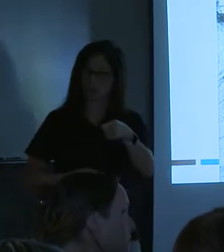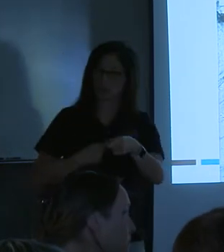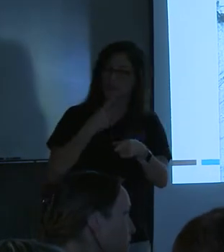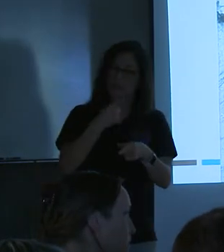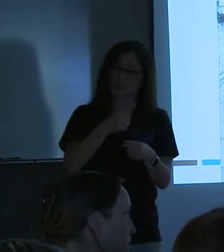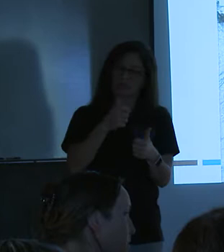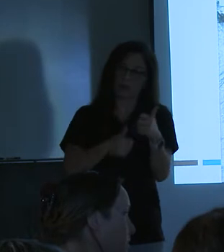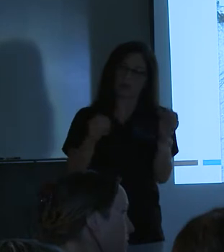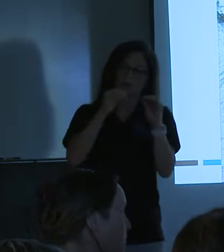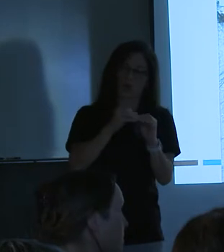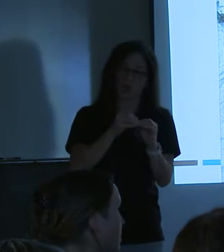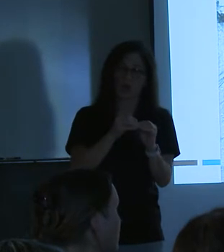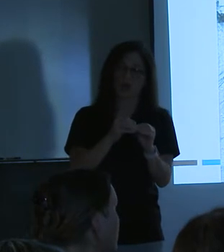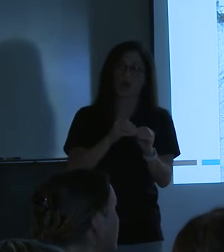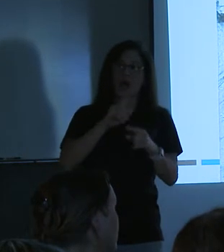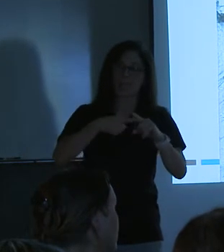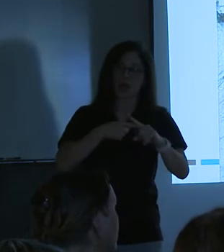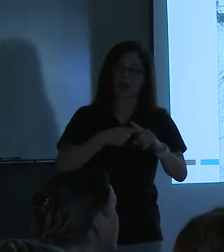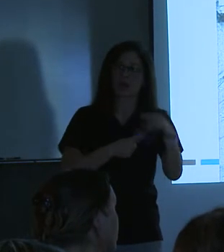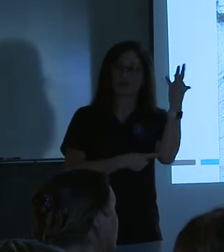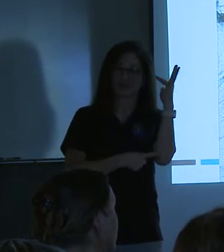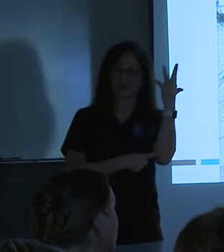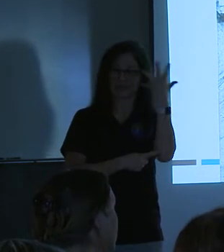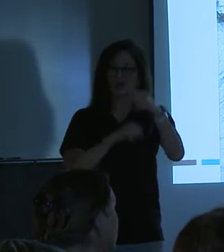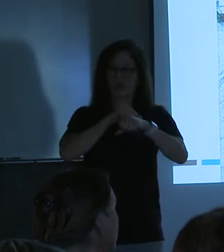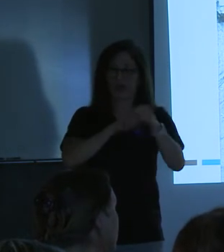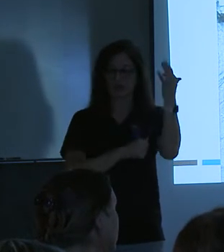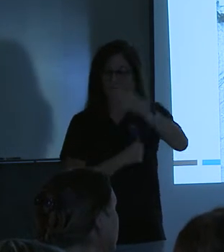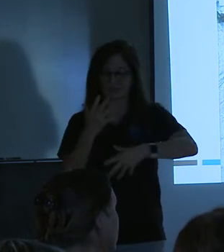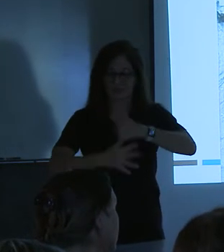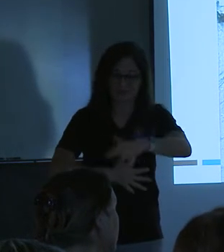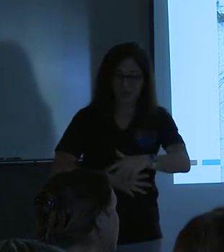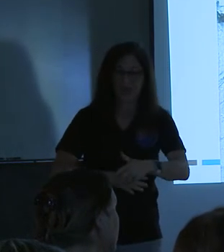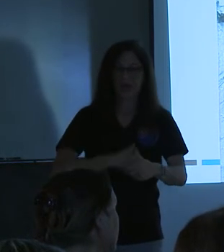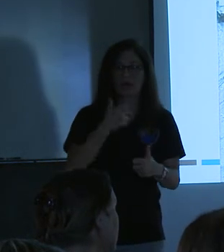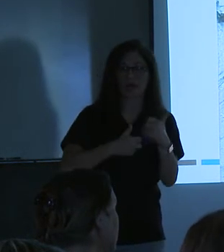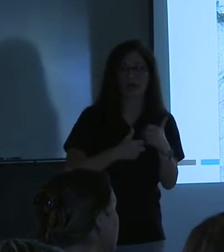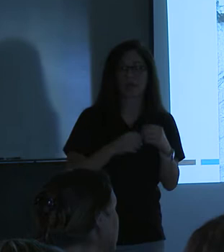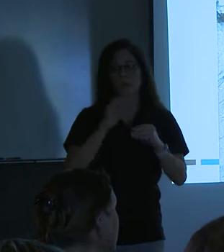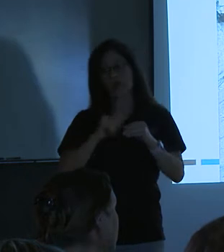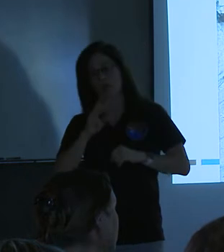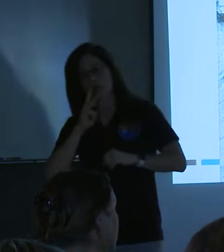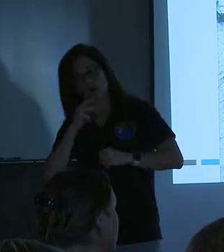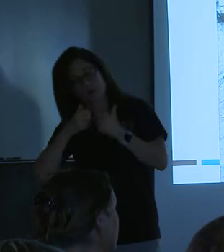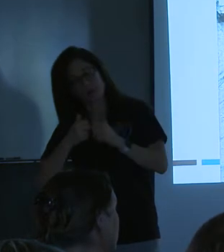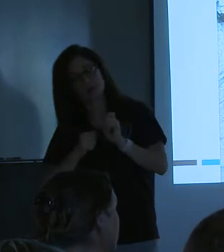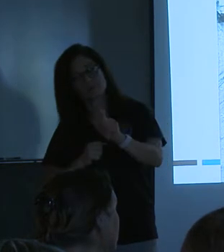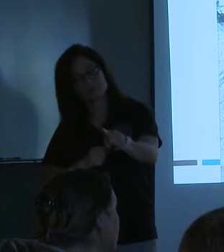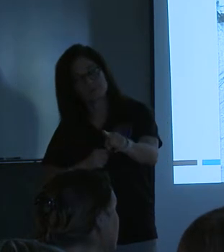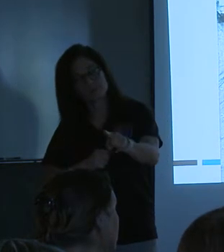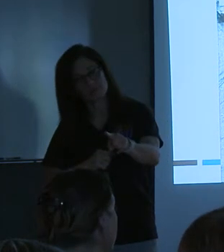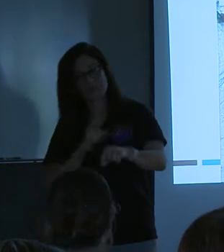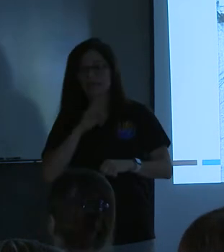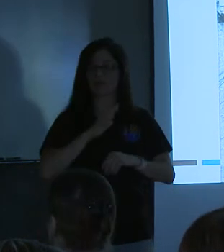than an actual water problem? I mean, if was just water coming down, then you built what would probably work fine? If